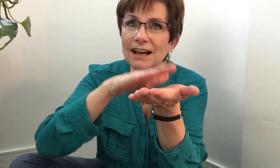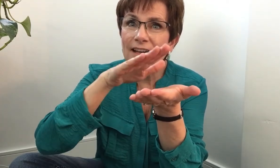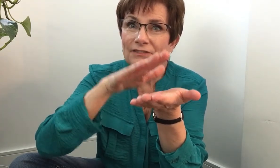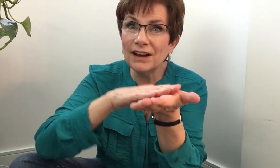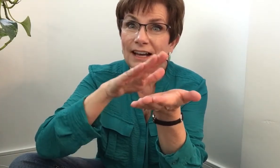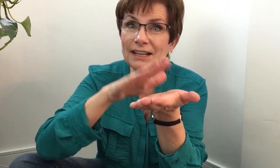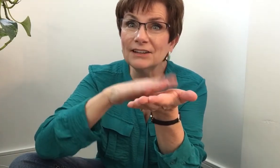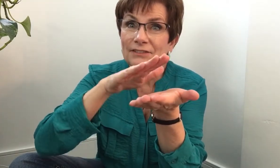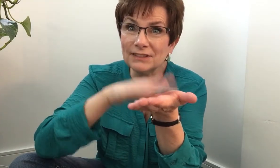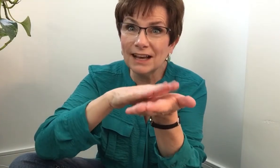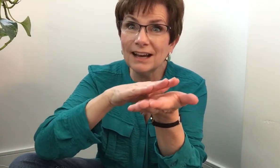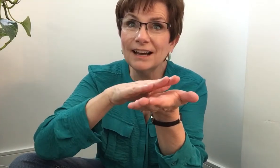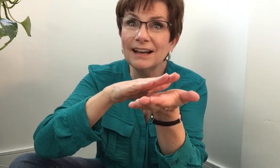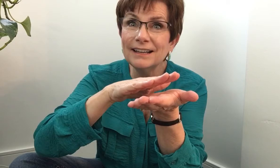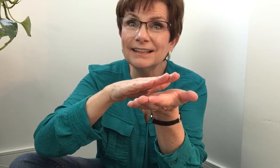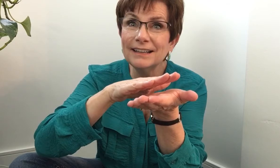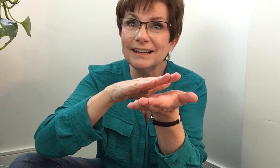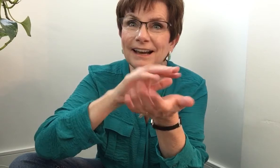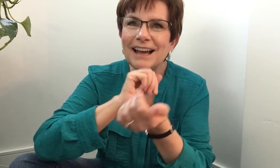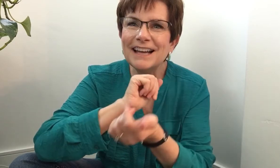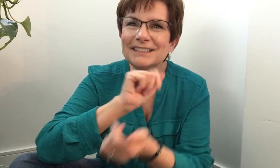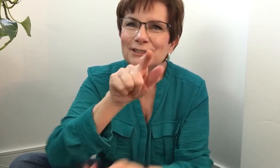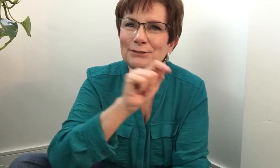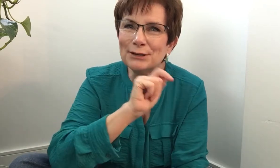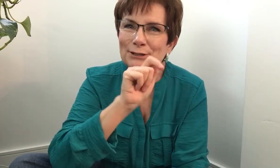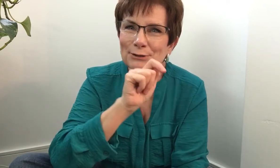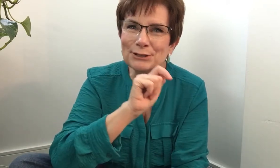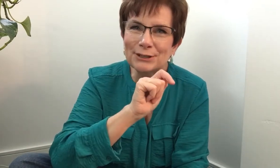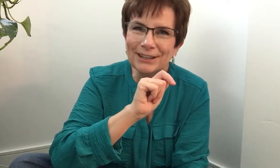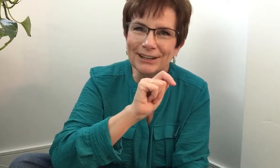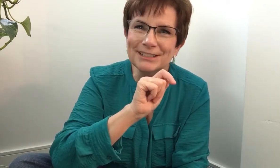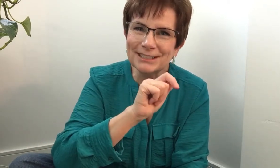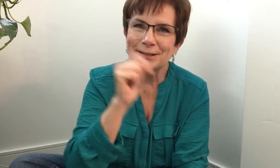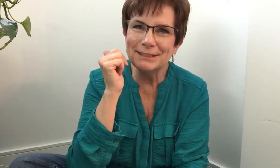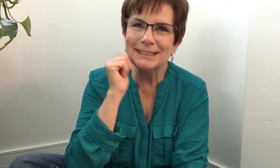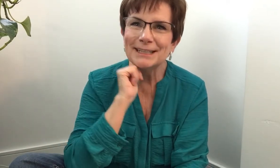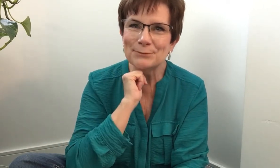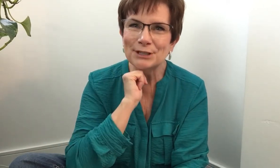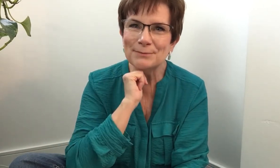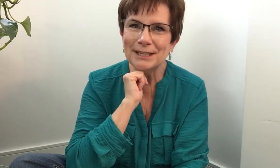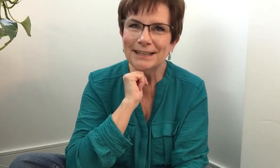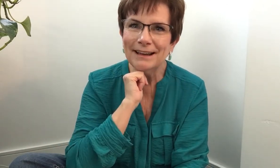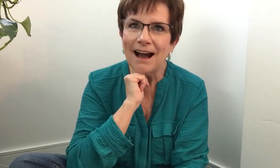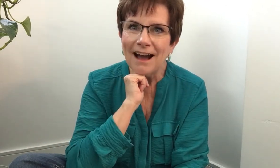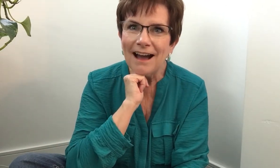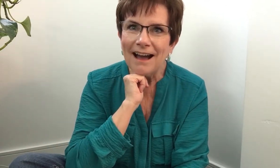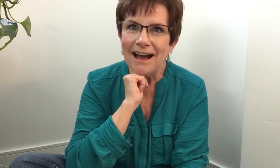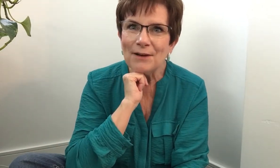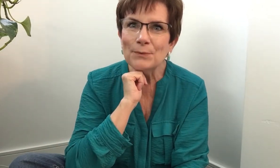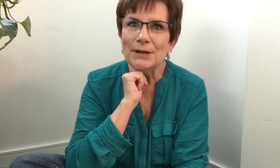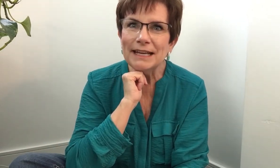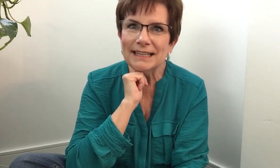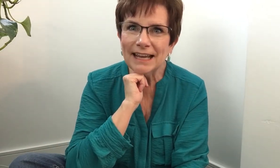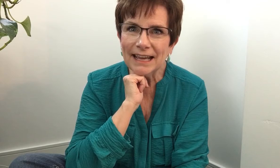Firefly, firefly. Did you hear short, short, long, just like we did in Bernie B? We did,